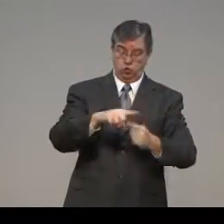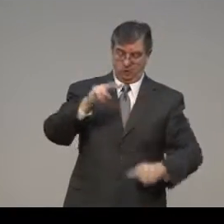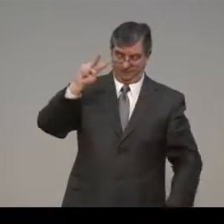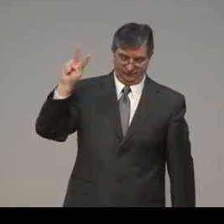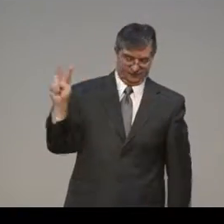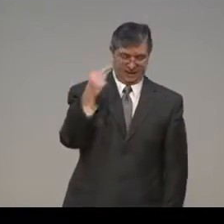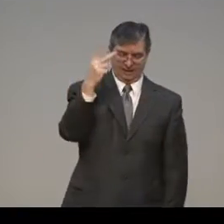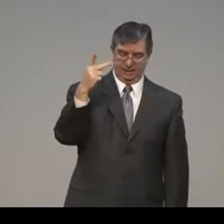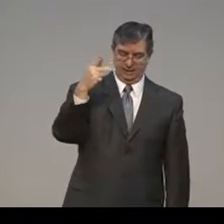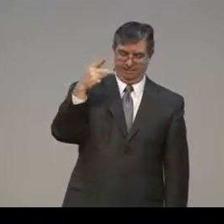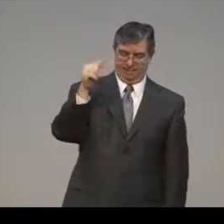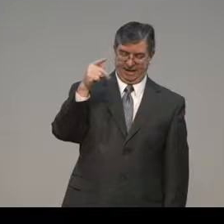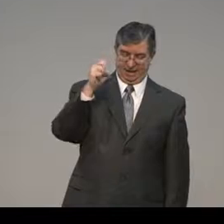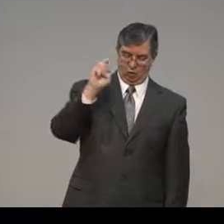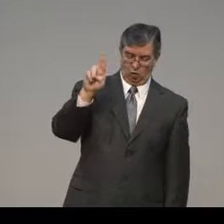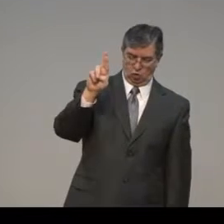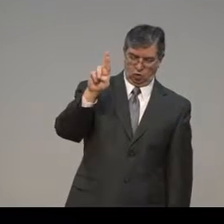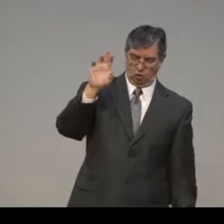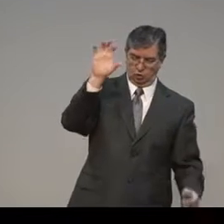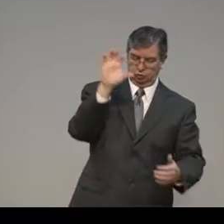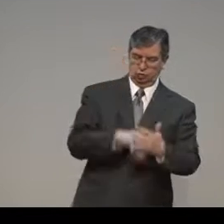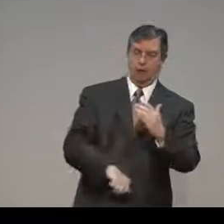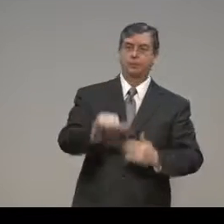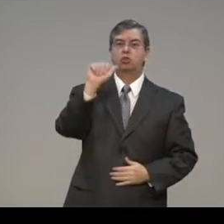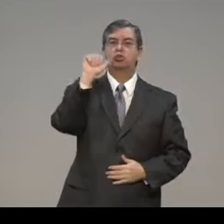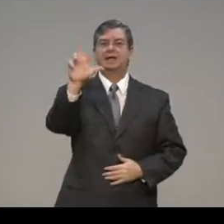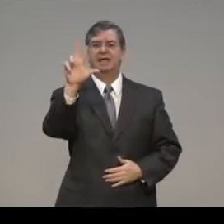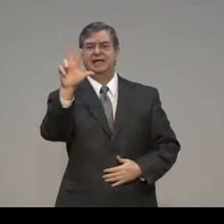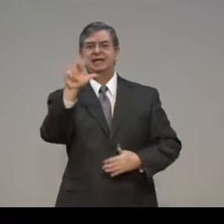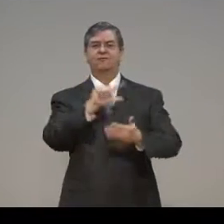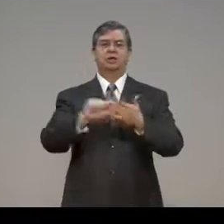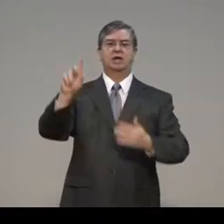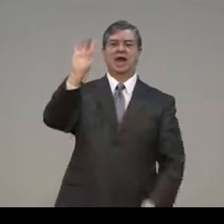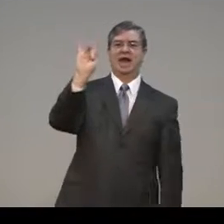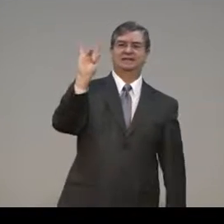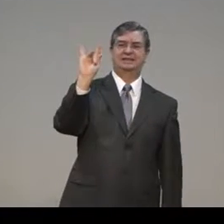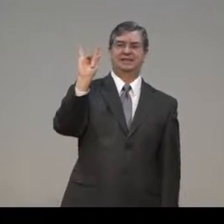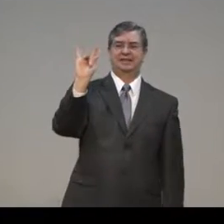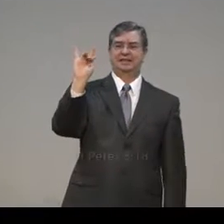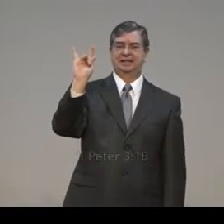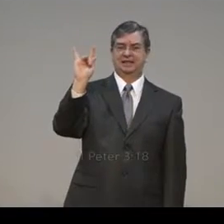This morning I ask that you open your Bibles to 2 Peter, chapter 3, verse 18.